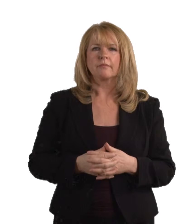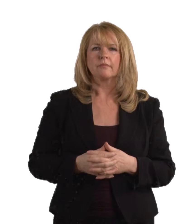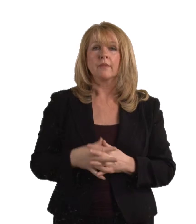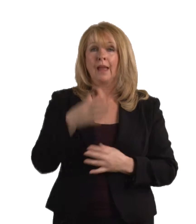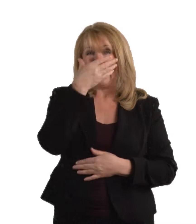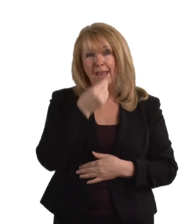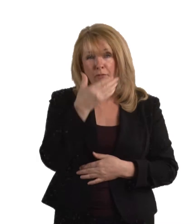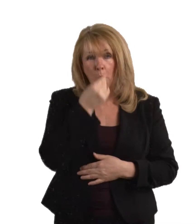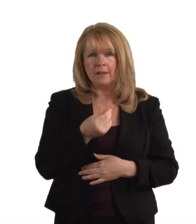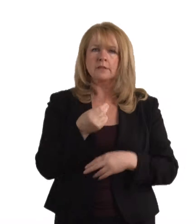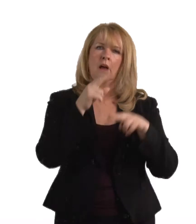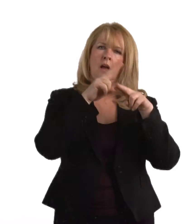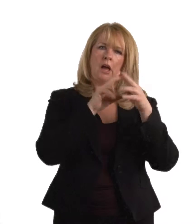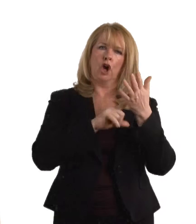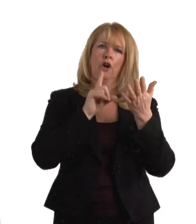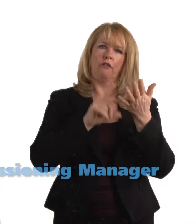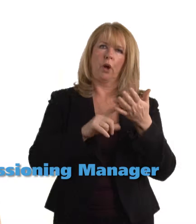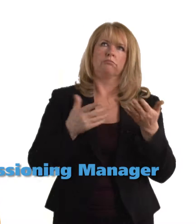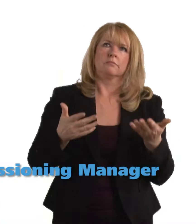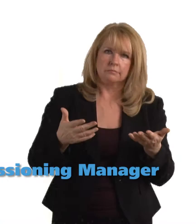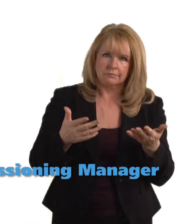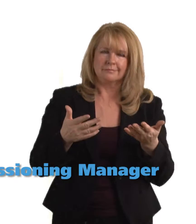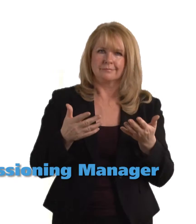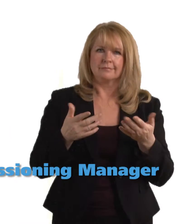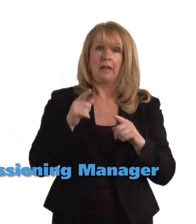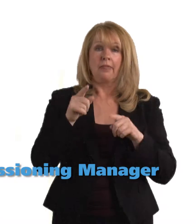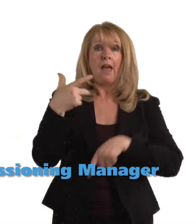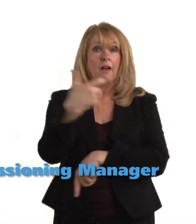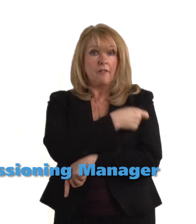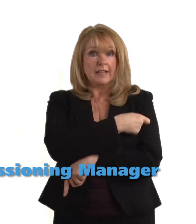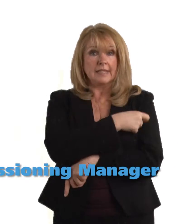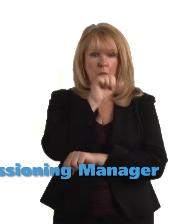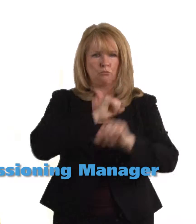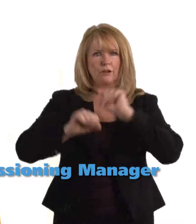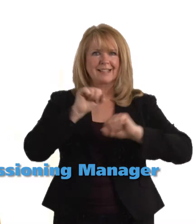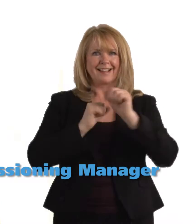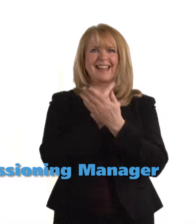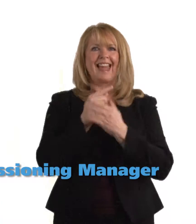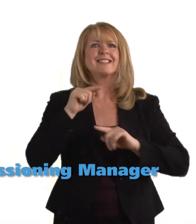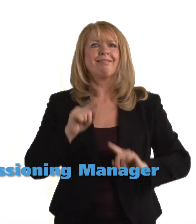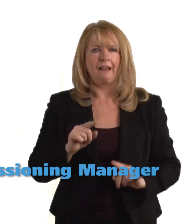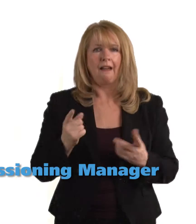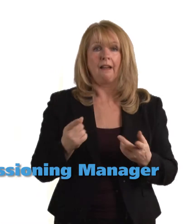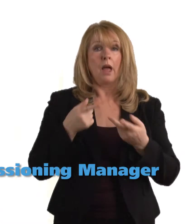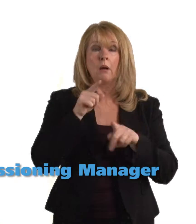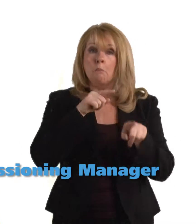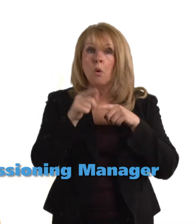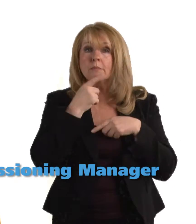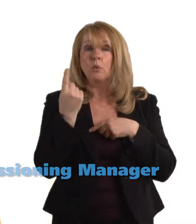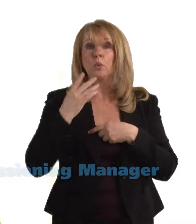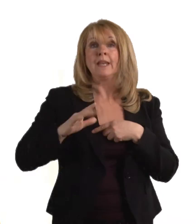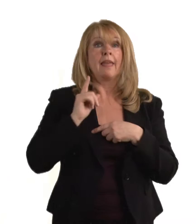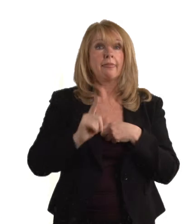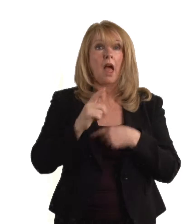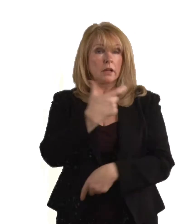Don't wait until a flu outbreak occurs. Another topic I would like to speak to you about is influenza. Influenza